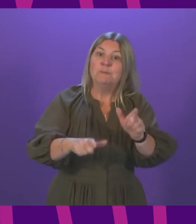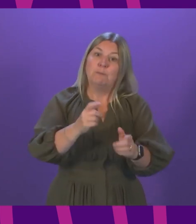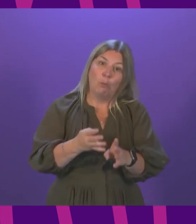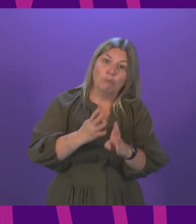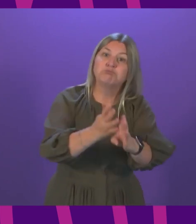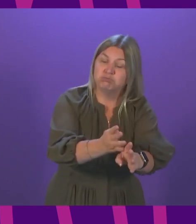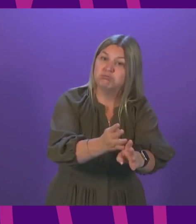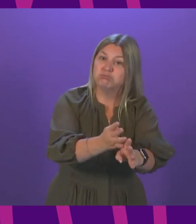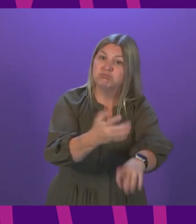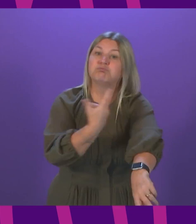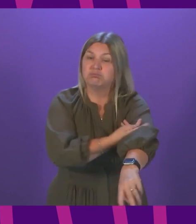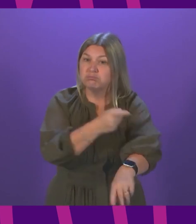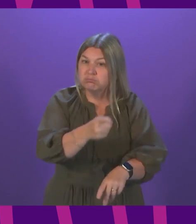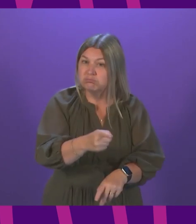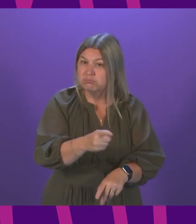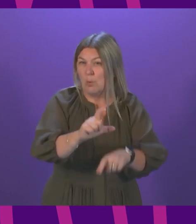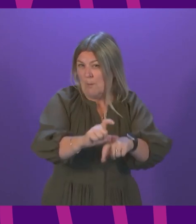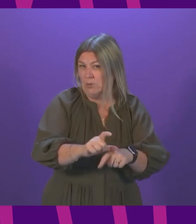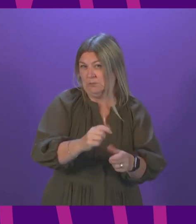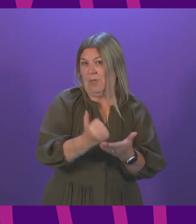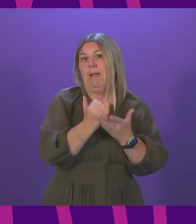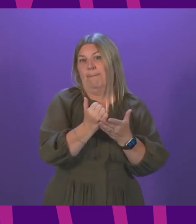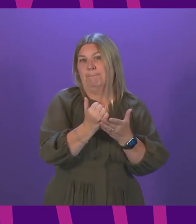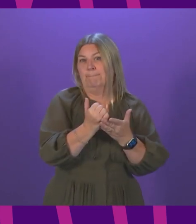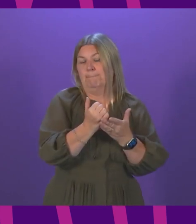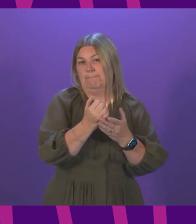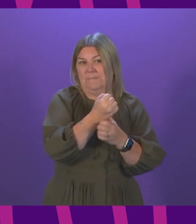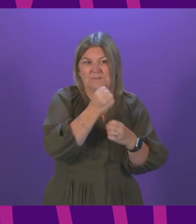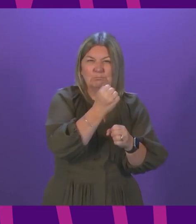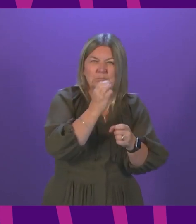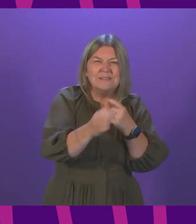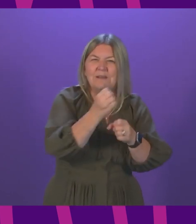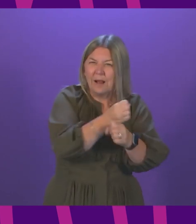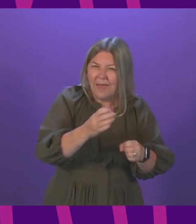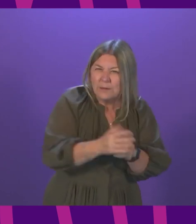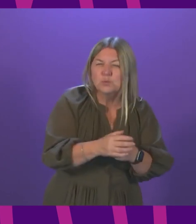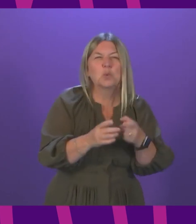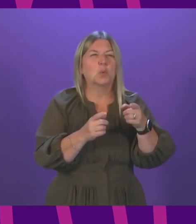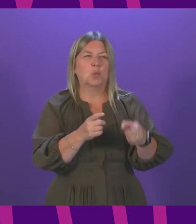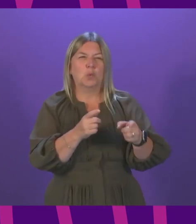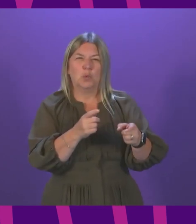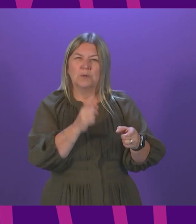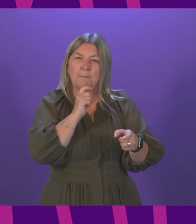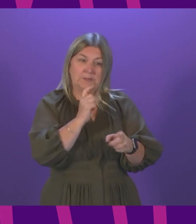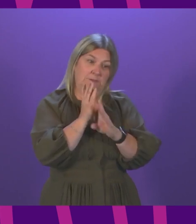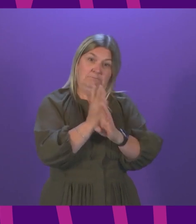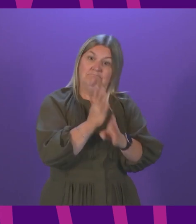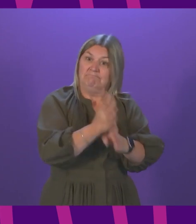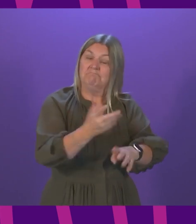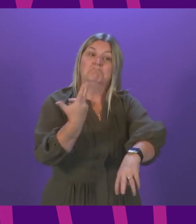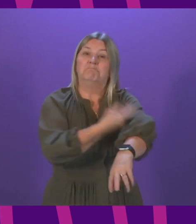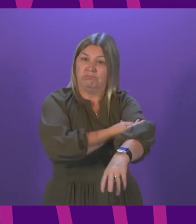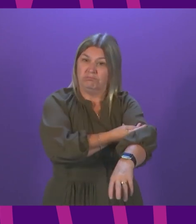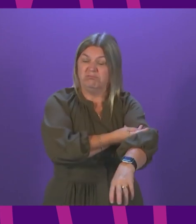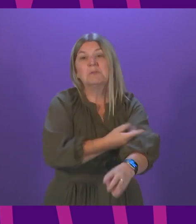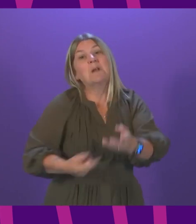know that has helped get overall uptake rates high across Glasgow, but particularly in certain communities. So we will continue